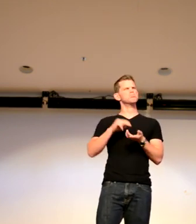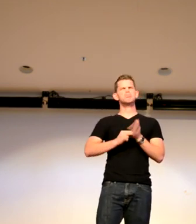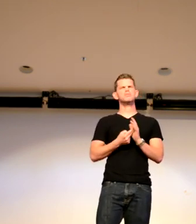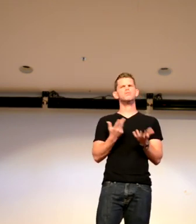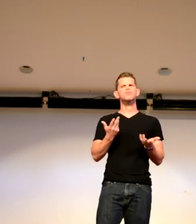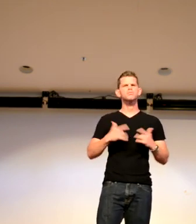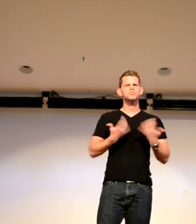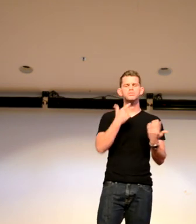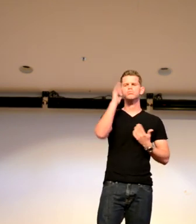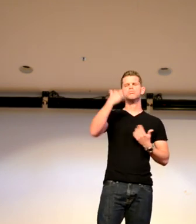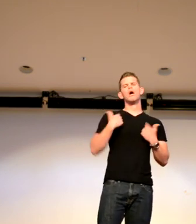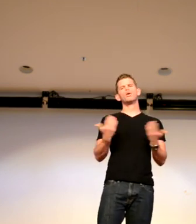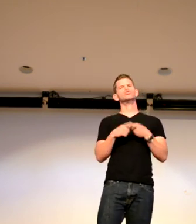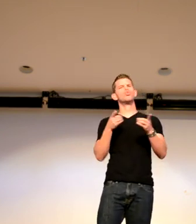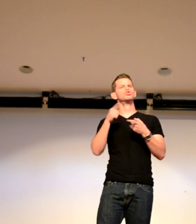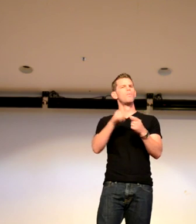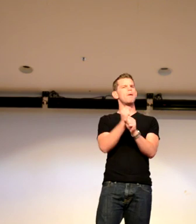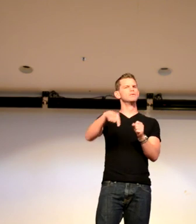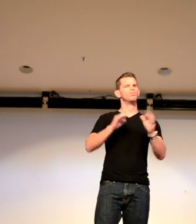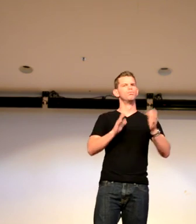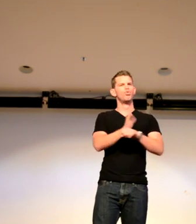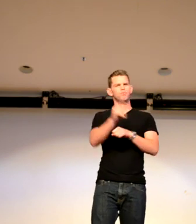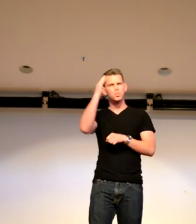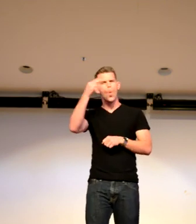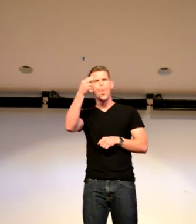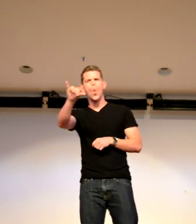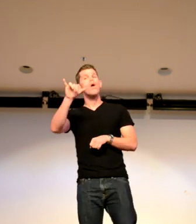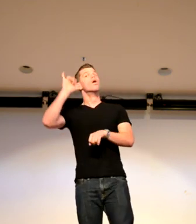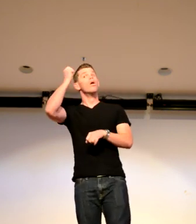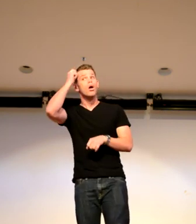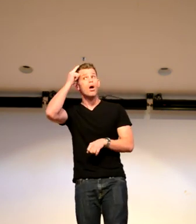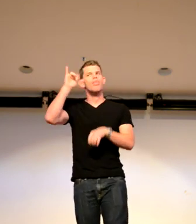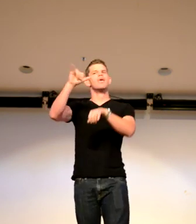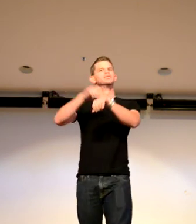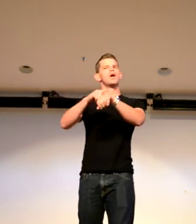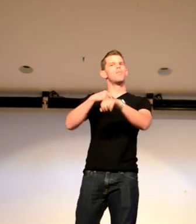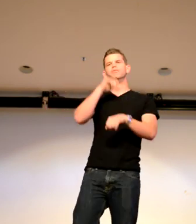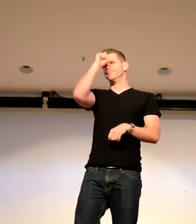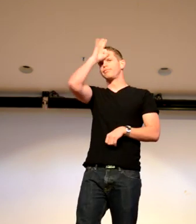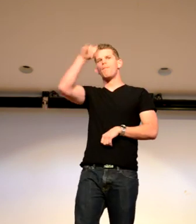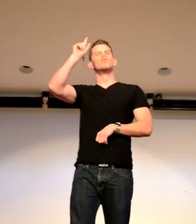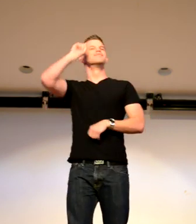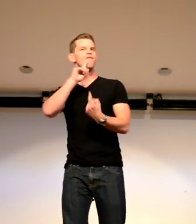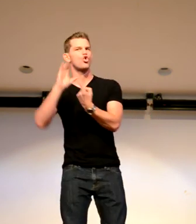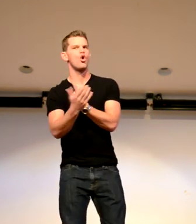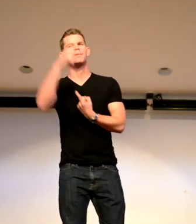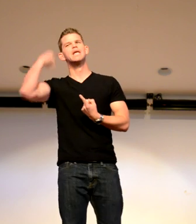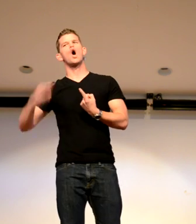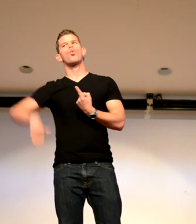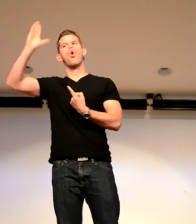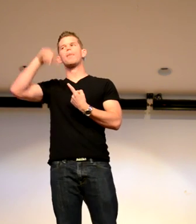Hoy? What does Dummy Hoy mean? And he said, you look like him. And do you know, at that time, you know, I didn't know anything about Deaf